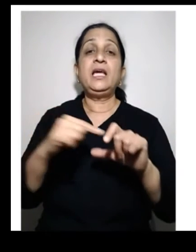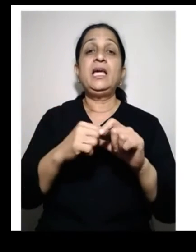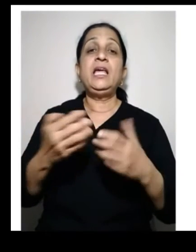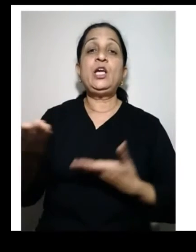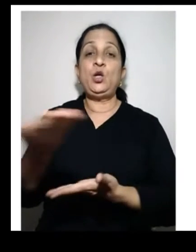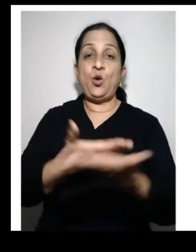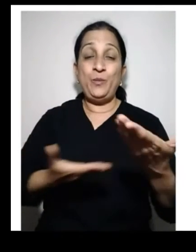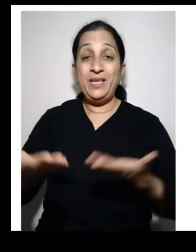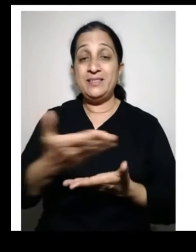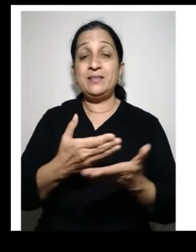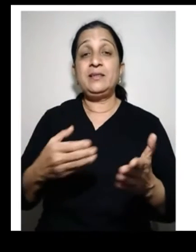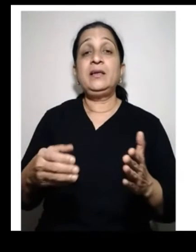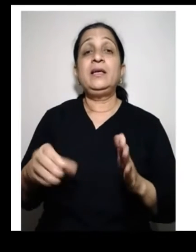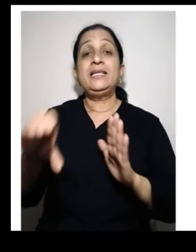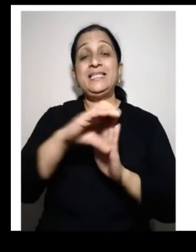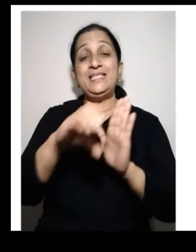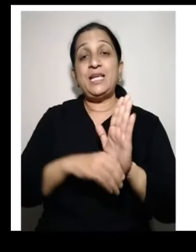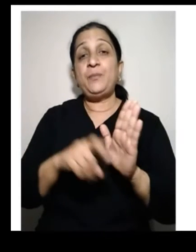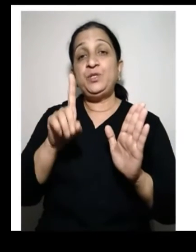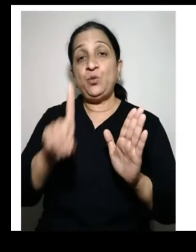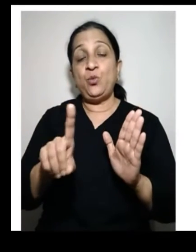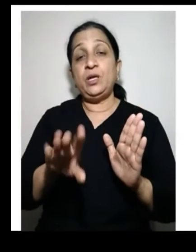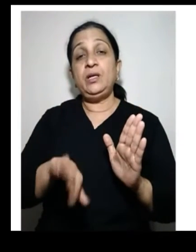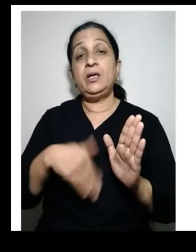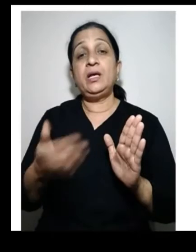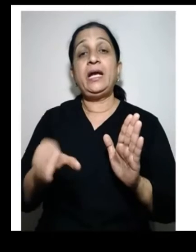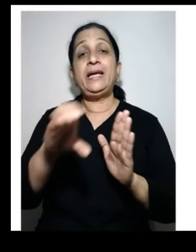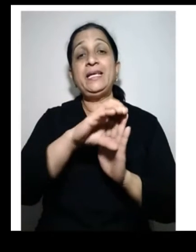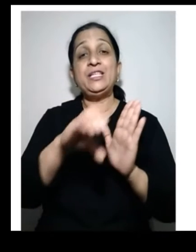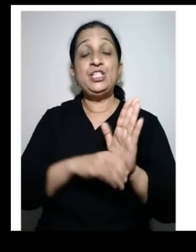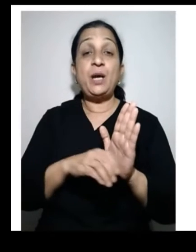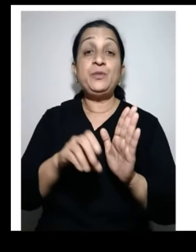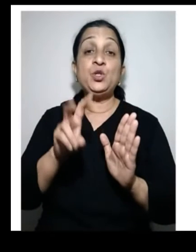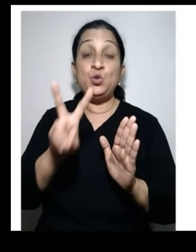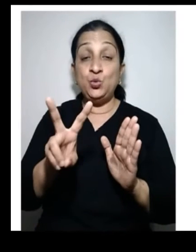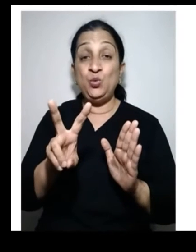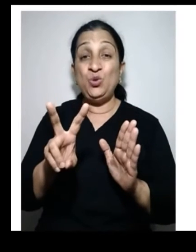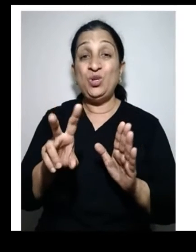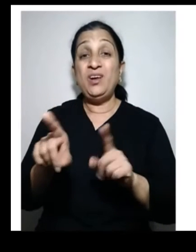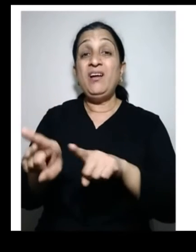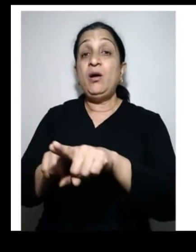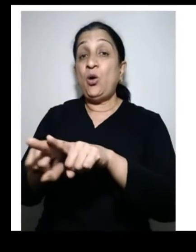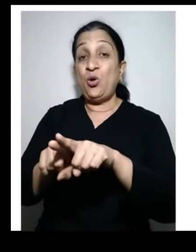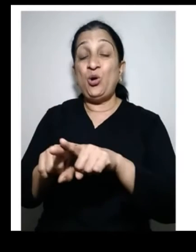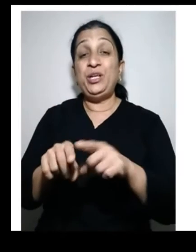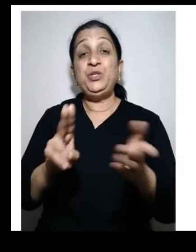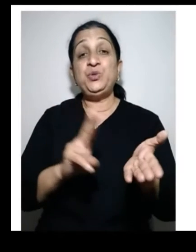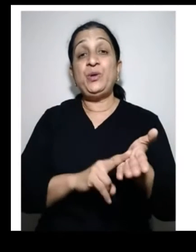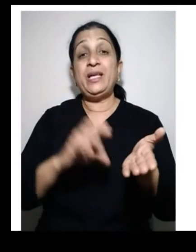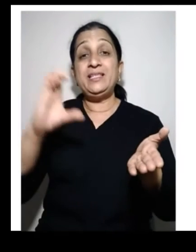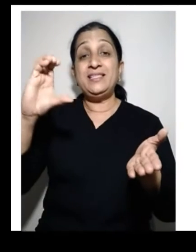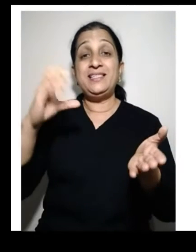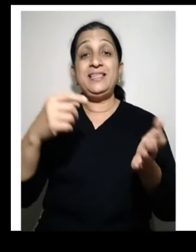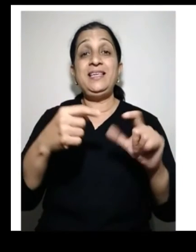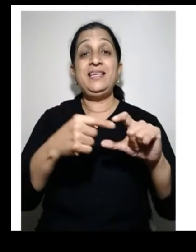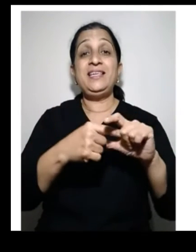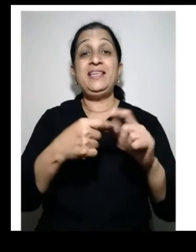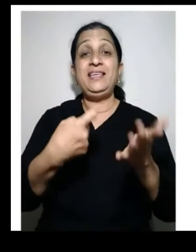Economics chapters 1 and 2 according to the